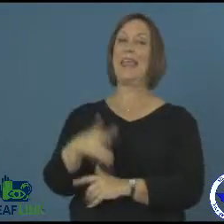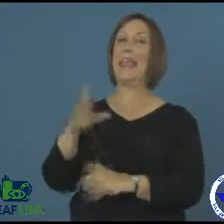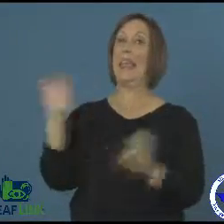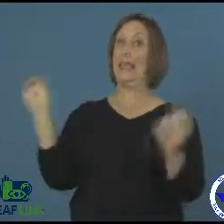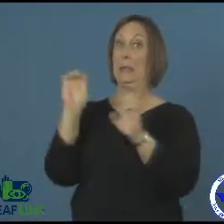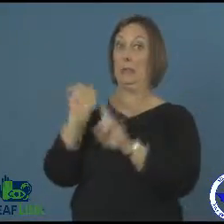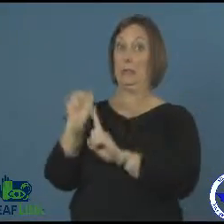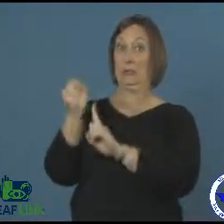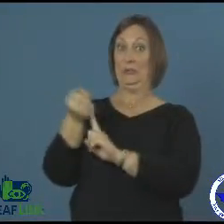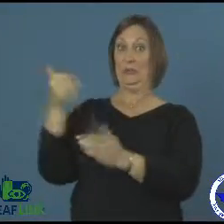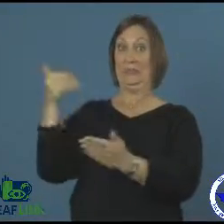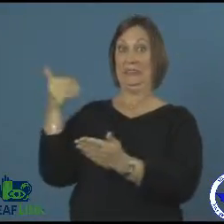evacuation.